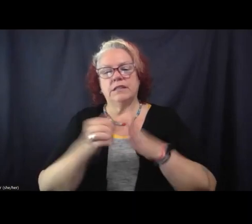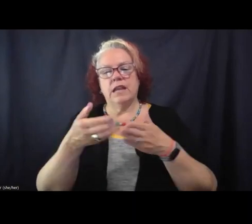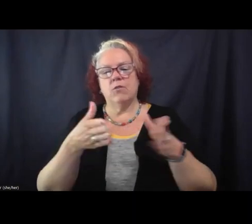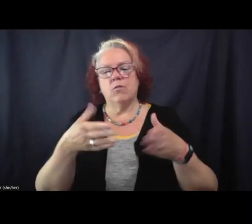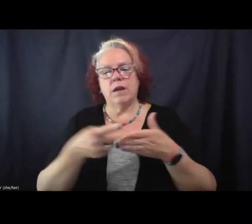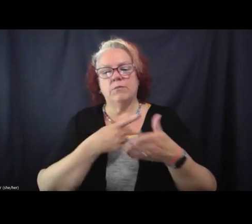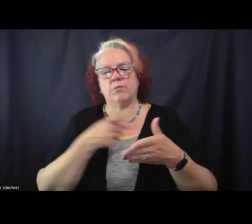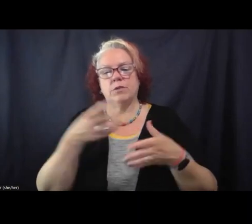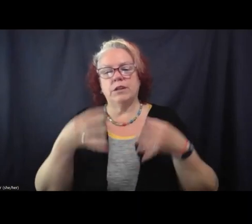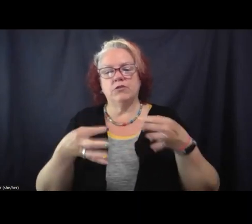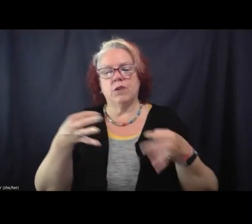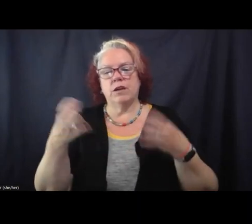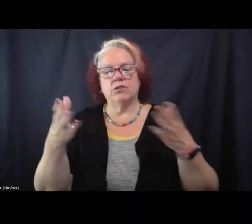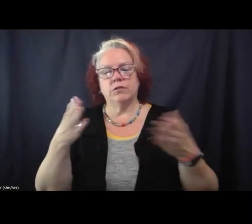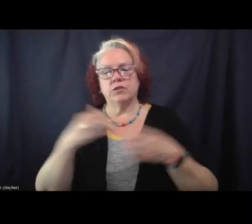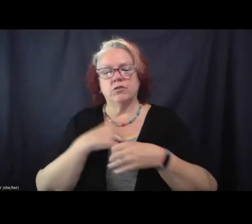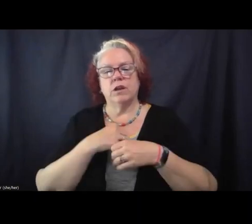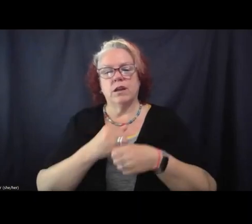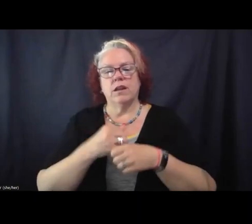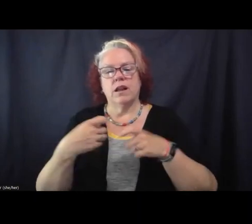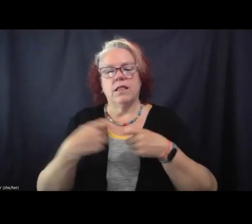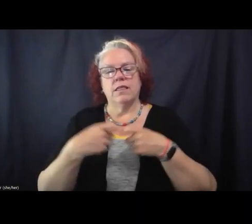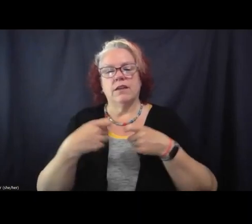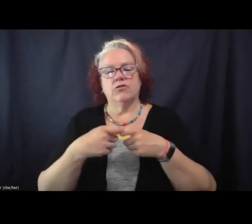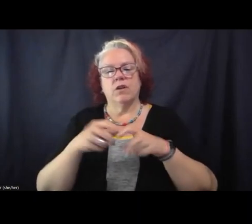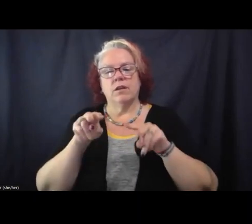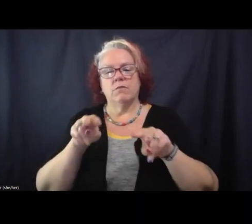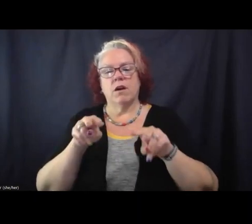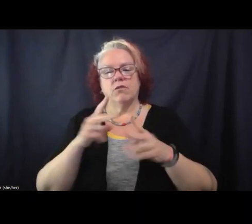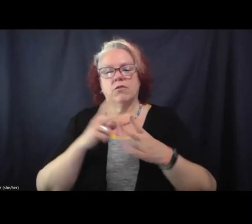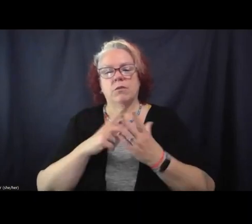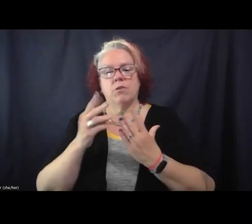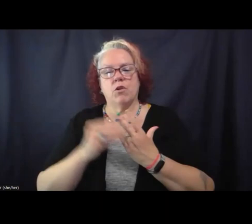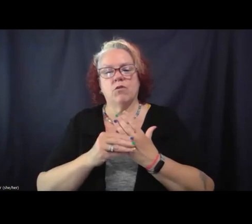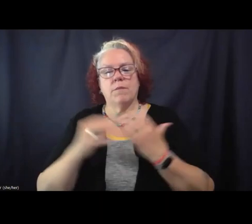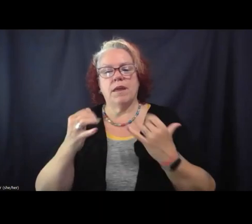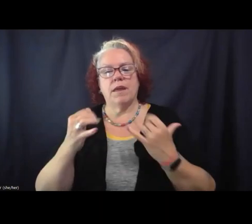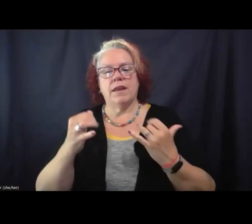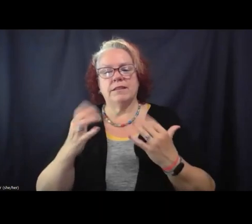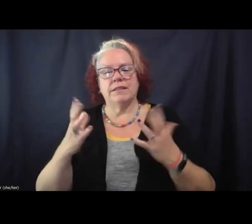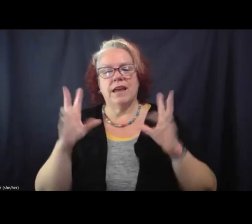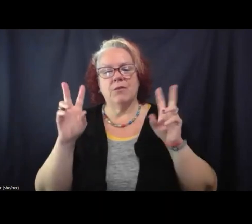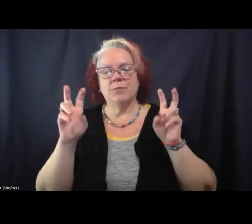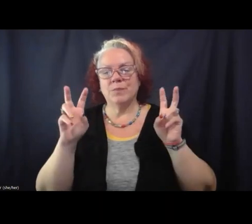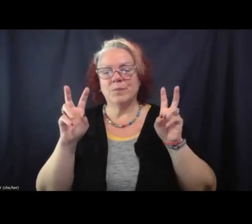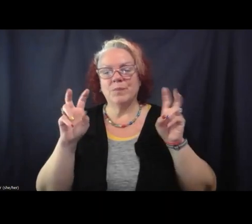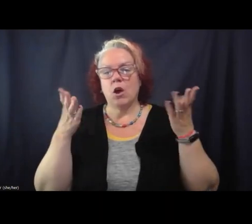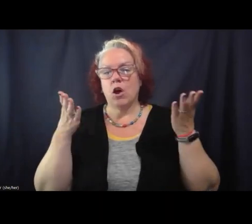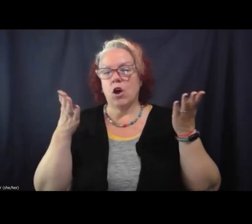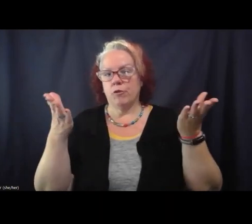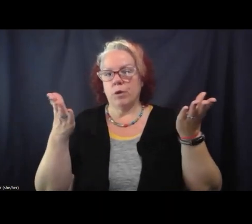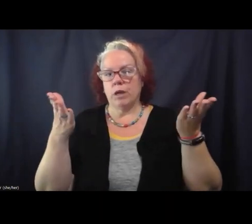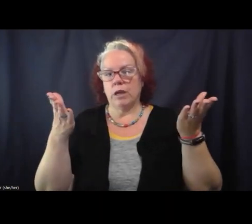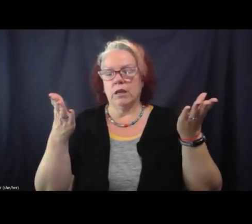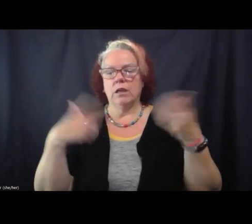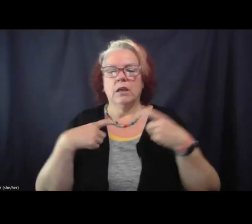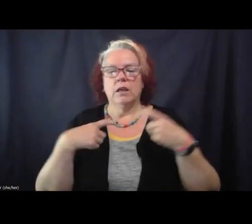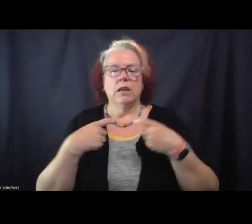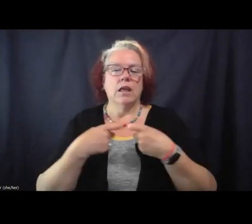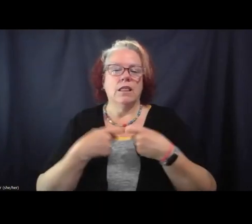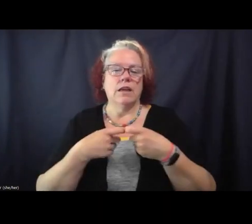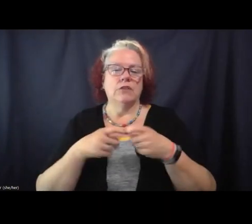created an electronic monitoring program and is now offering, offering electronic monitoring to